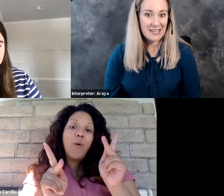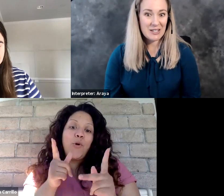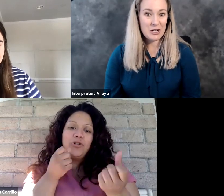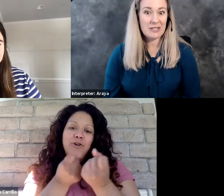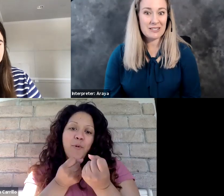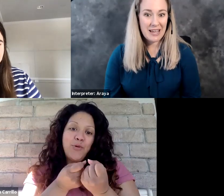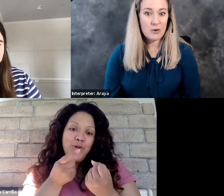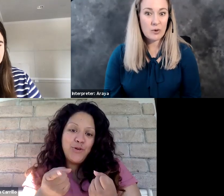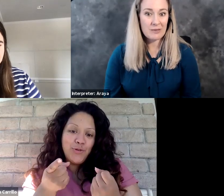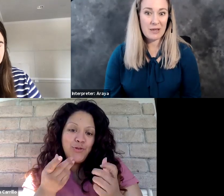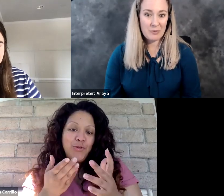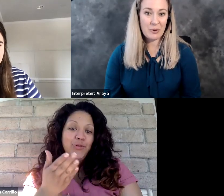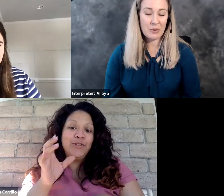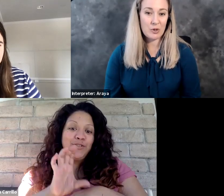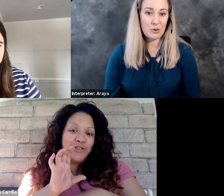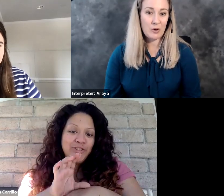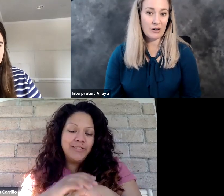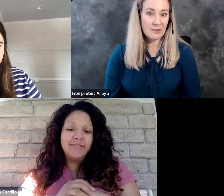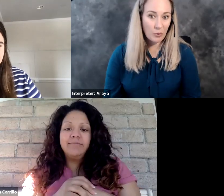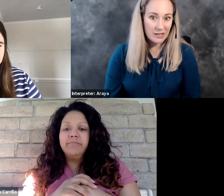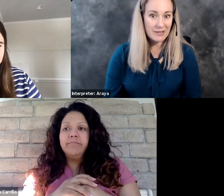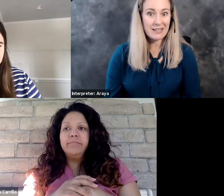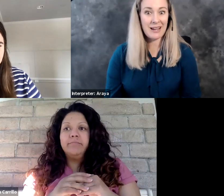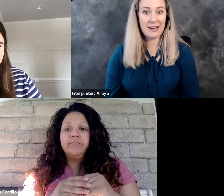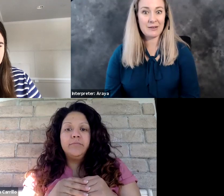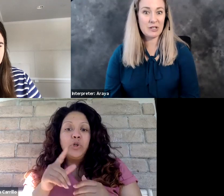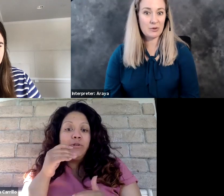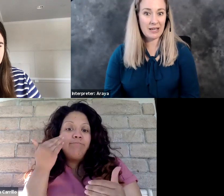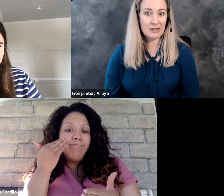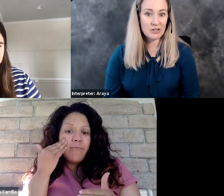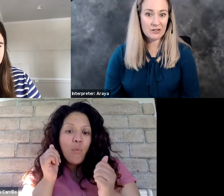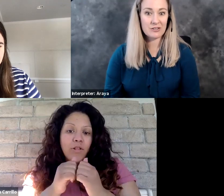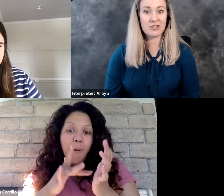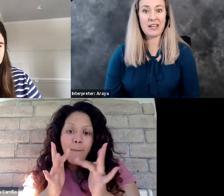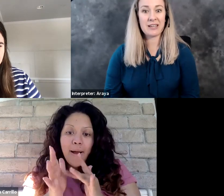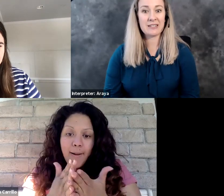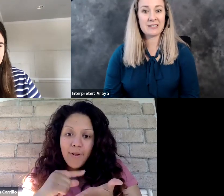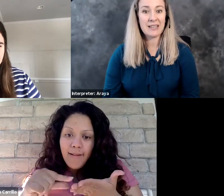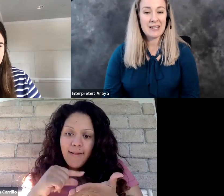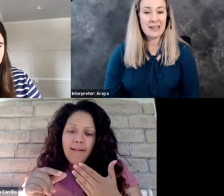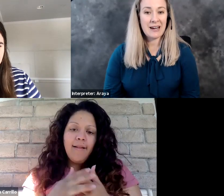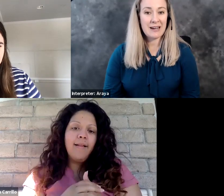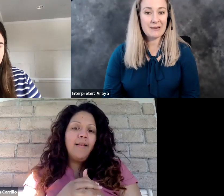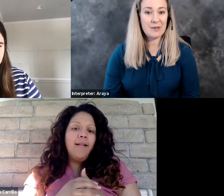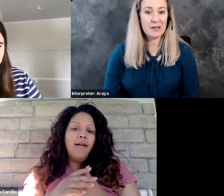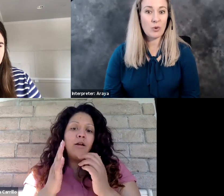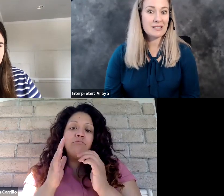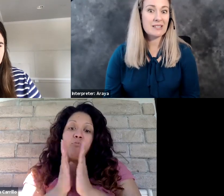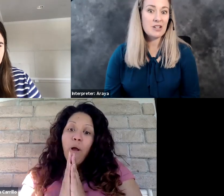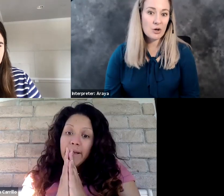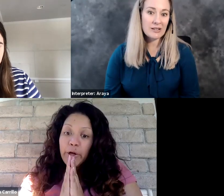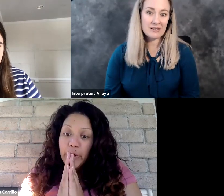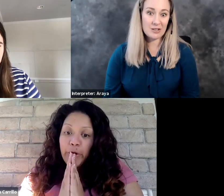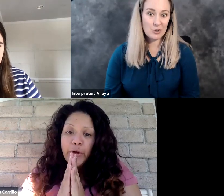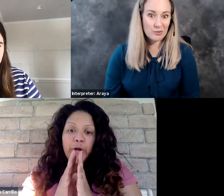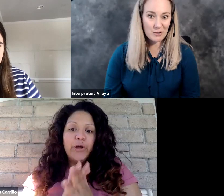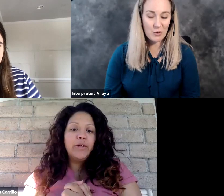you know, to stay with people who are supporting me, uh, you know, like at church and, um, wanting to